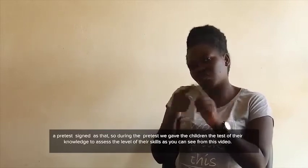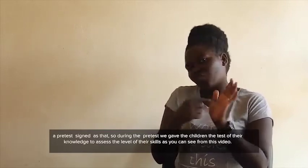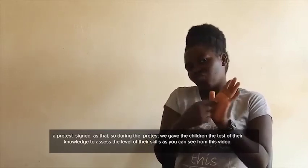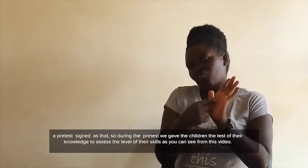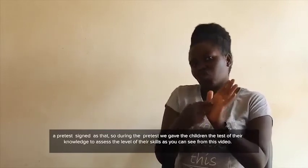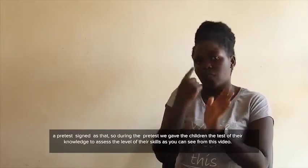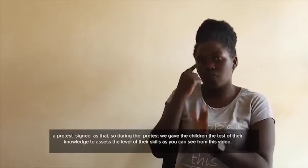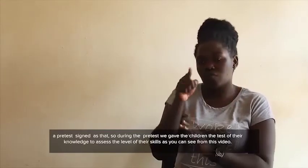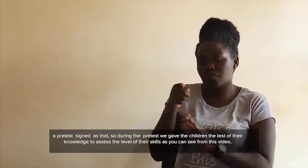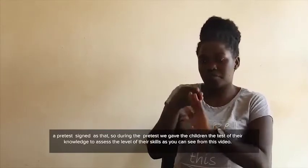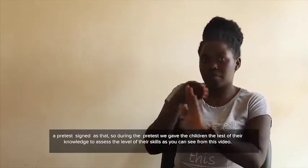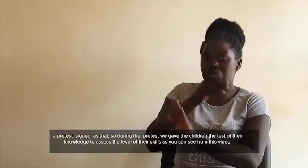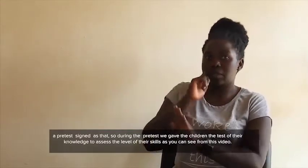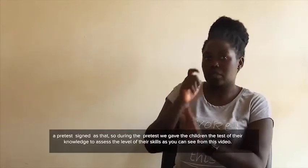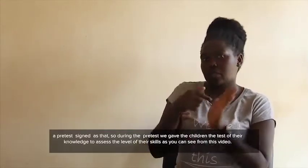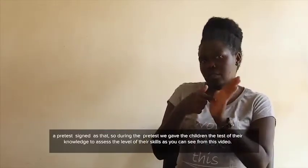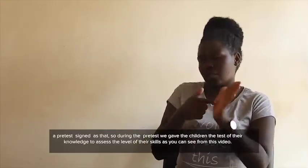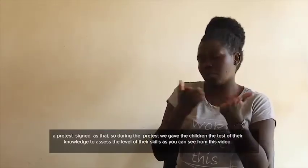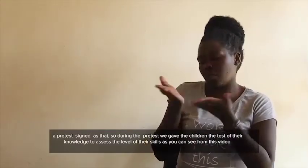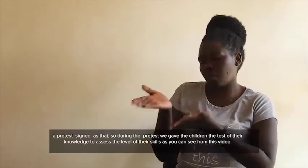as you can see from this video.